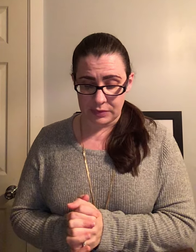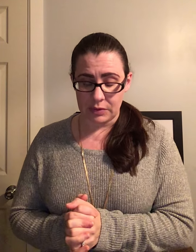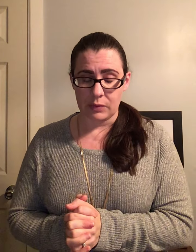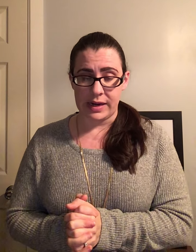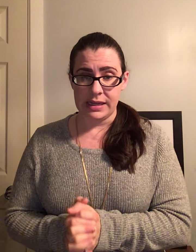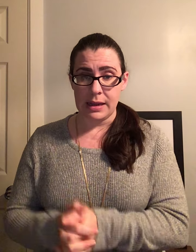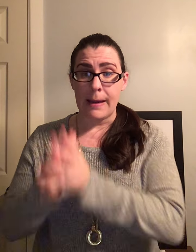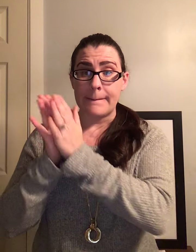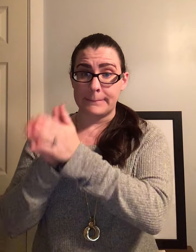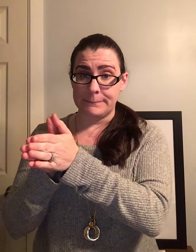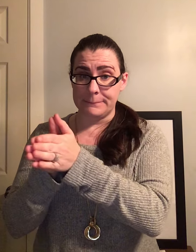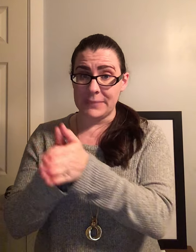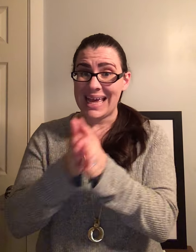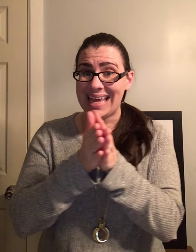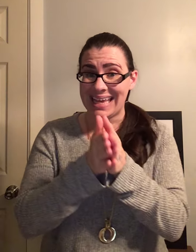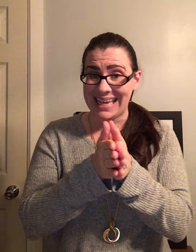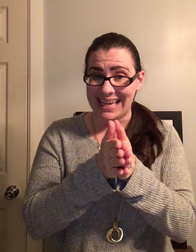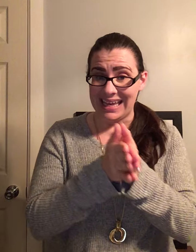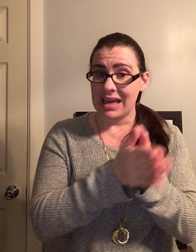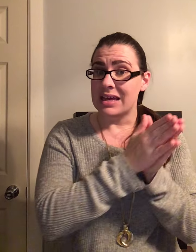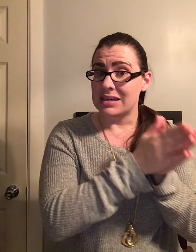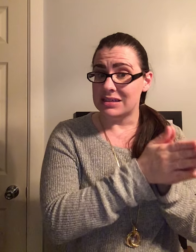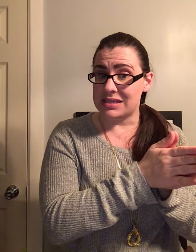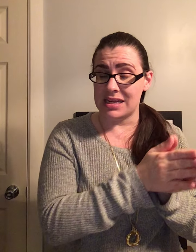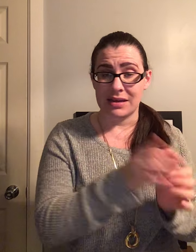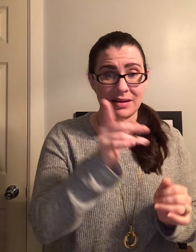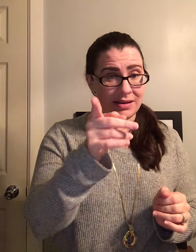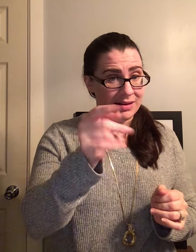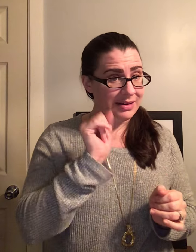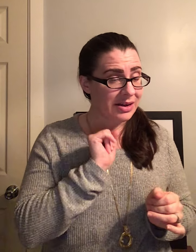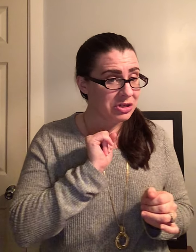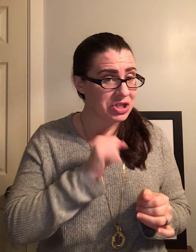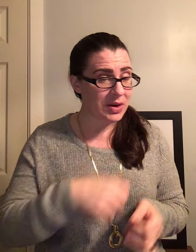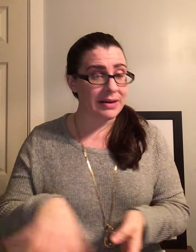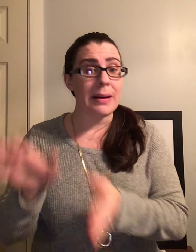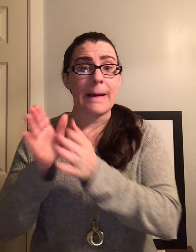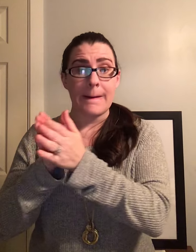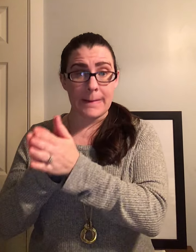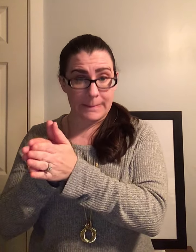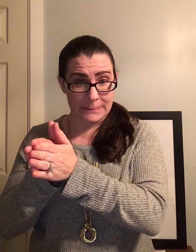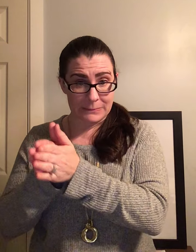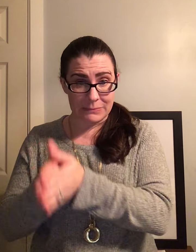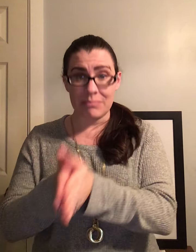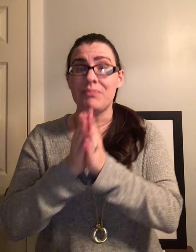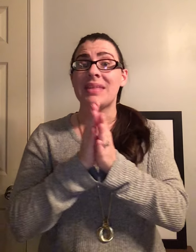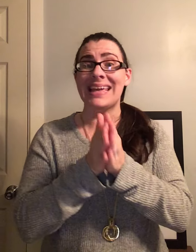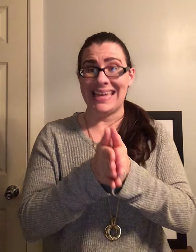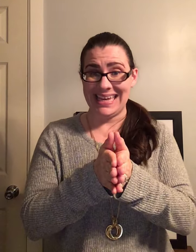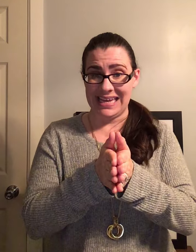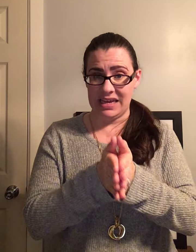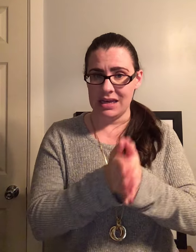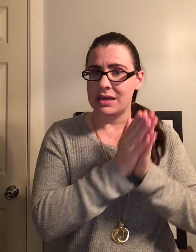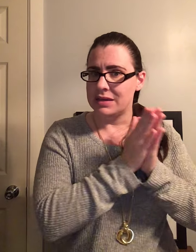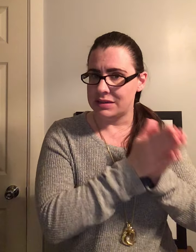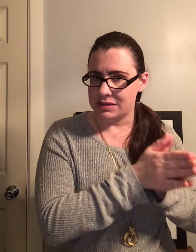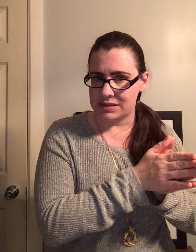Ready? M. I. T. Now you do it. M. I. T.